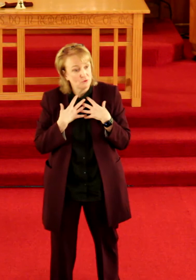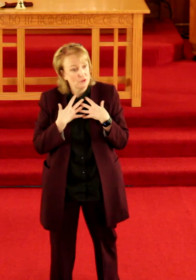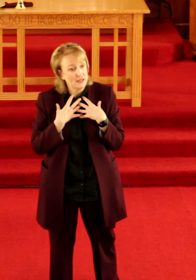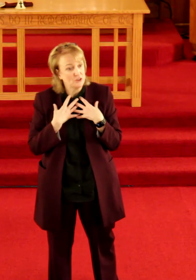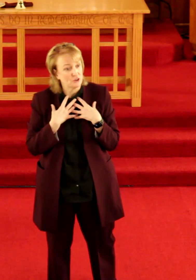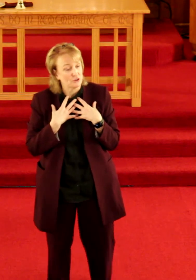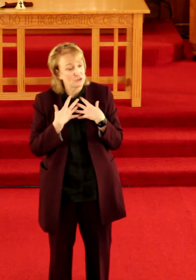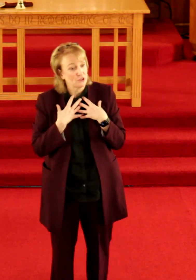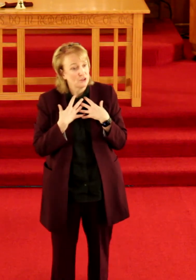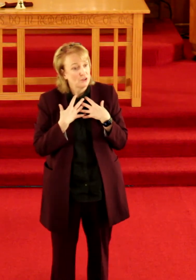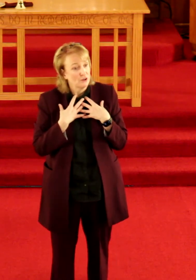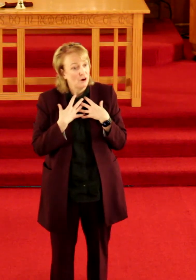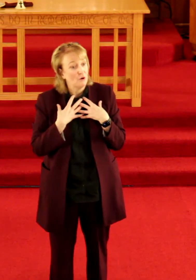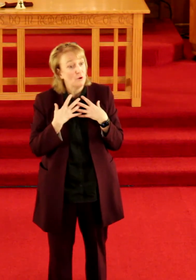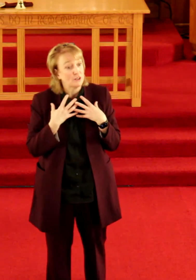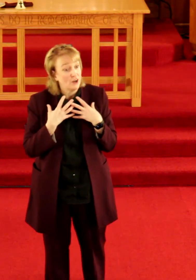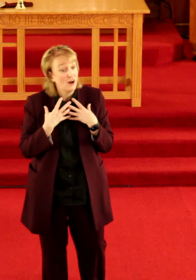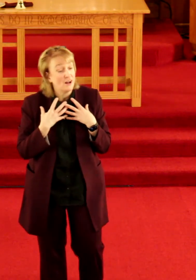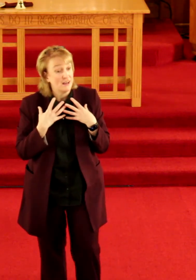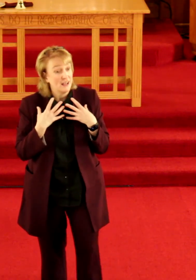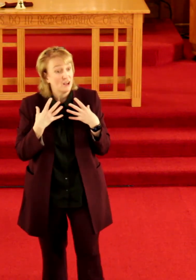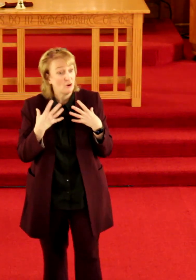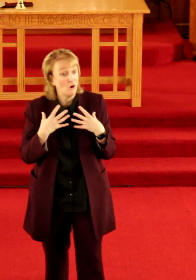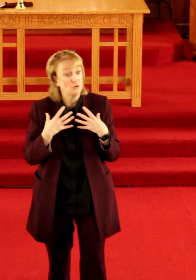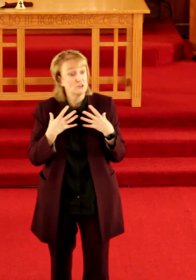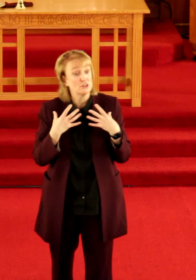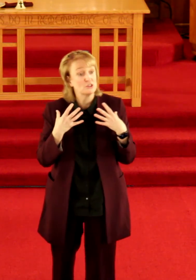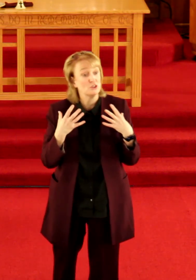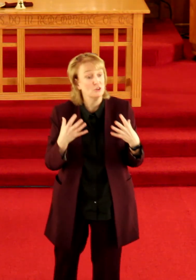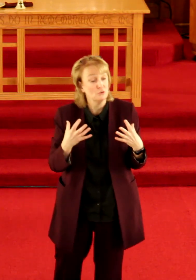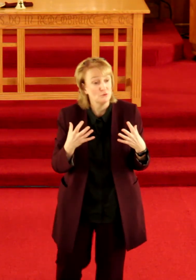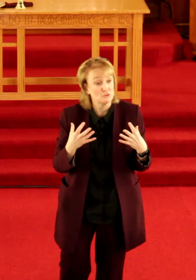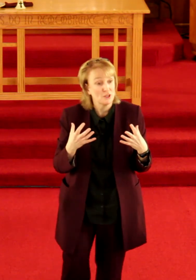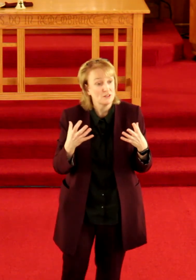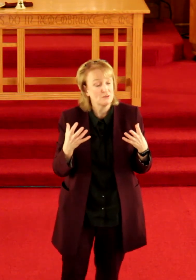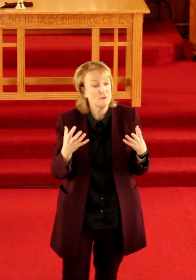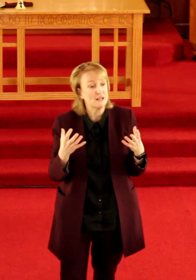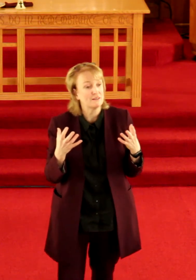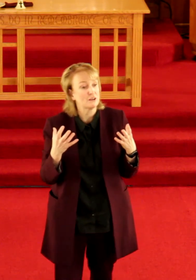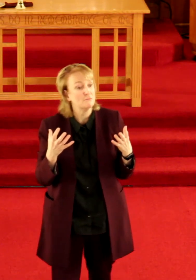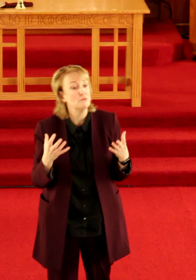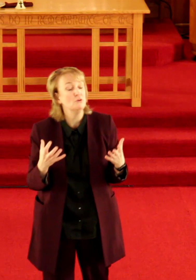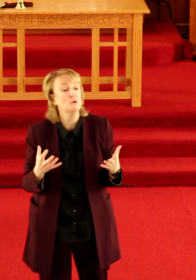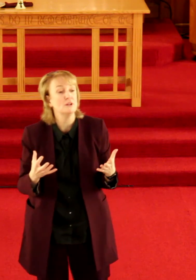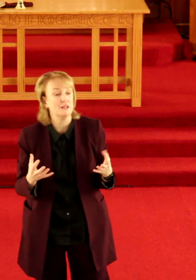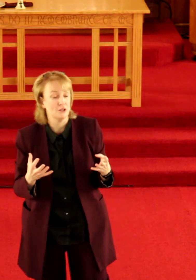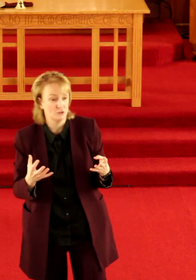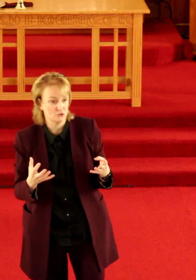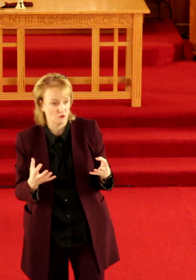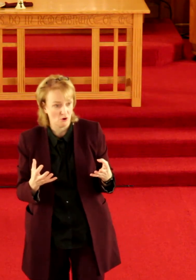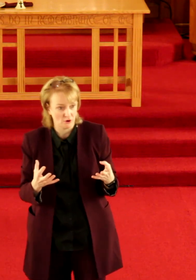natures are what God calls us to use to make the community stronger